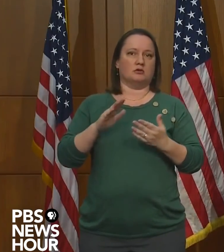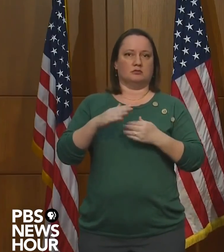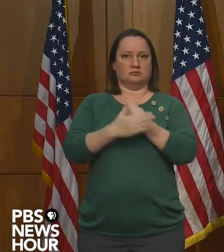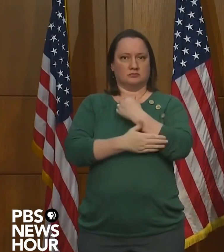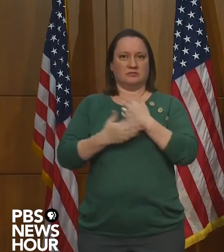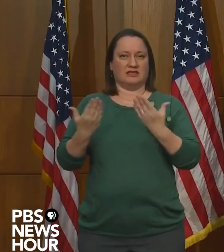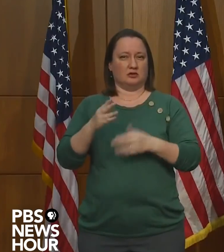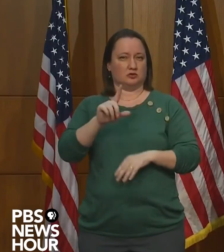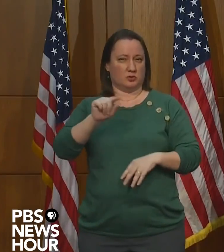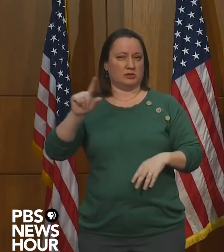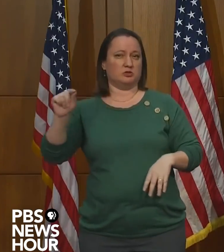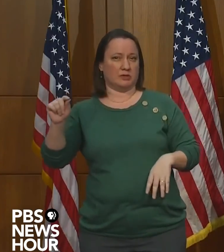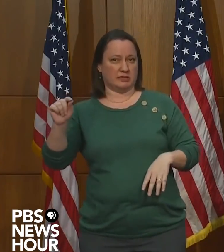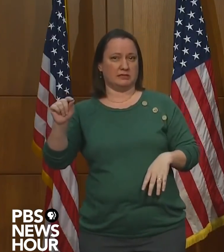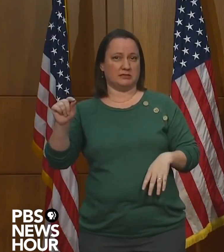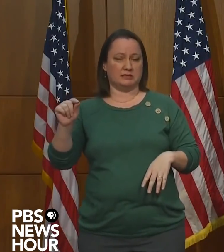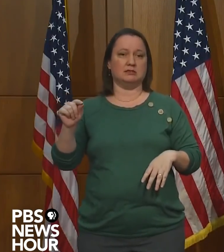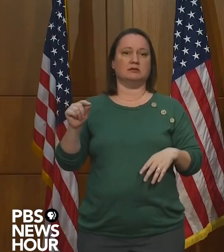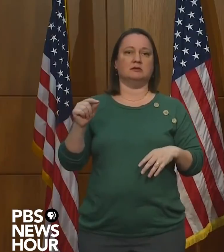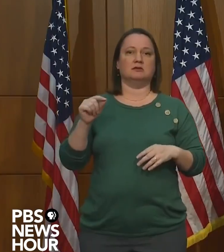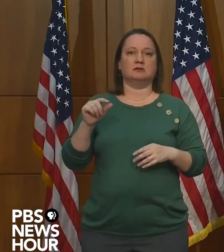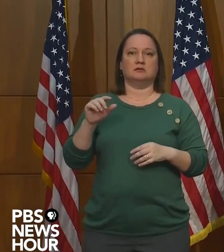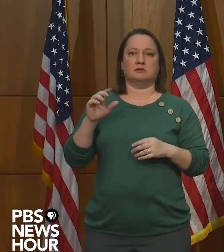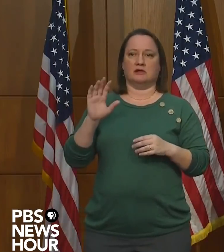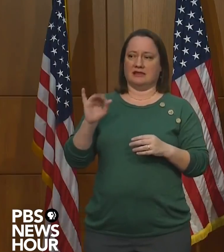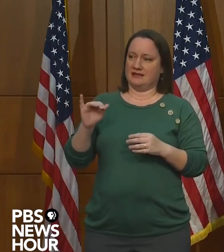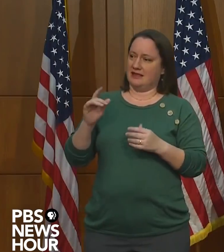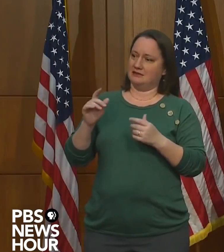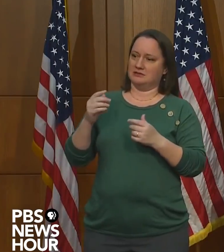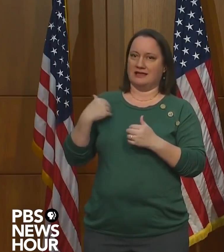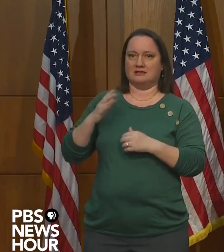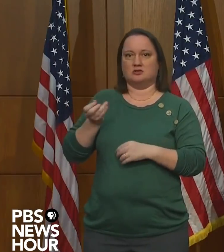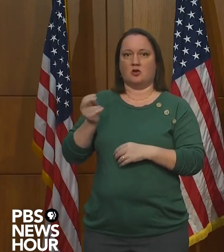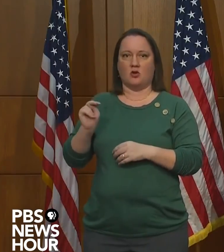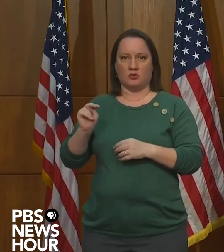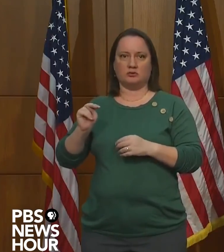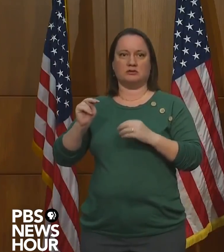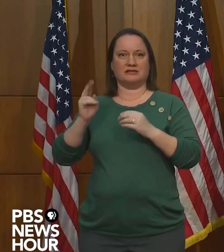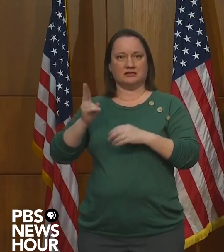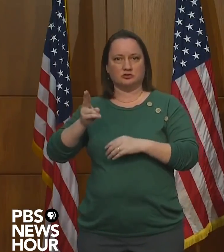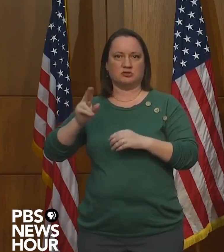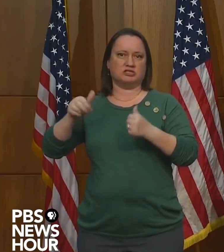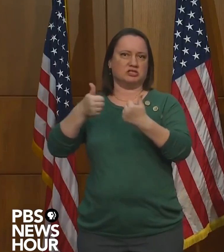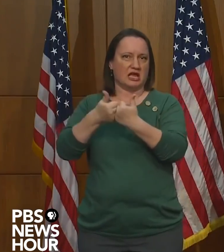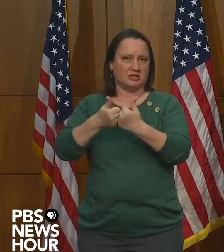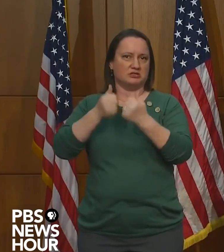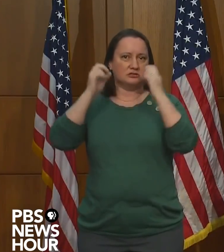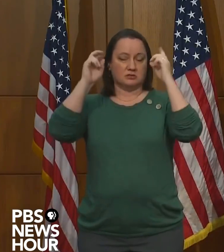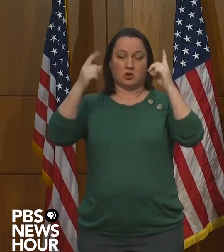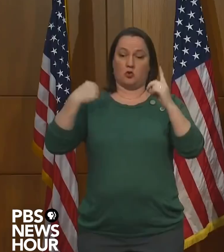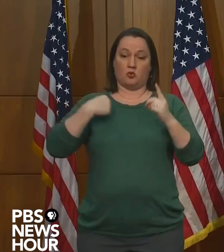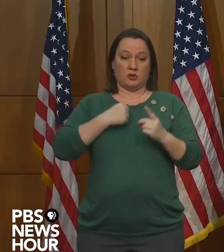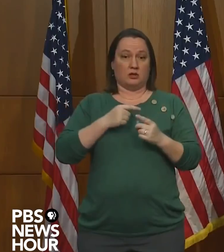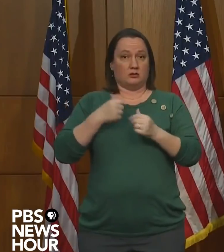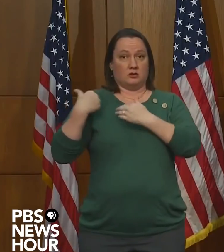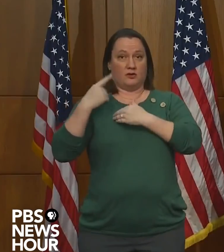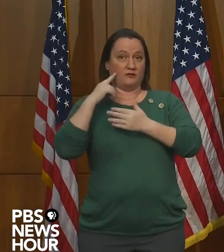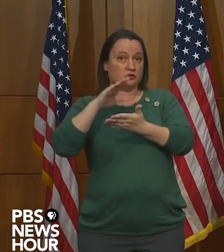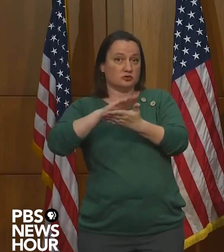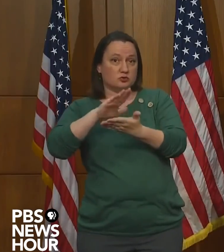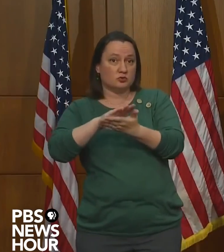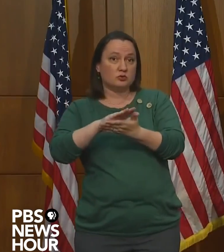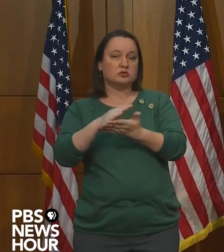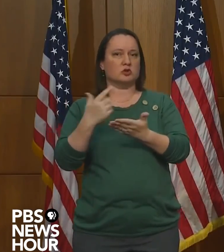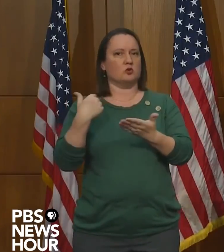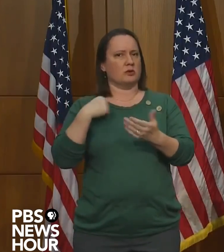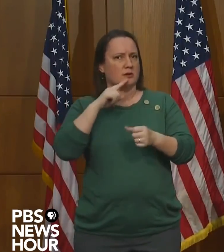a system with its own racist history and present-day challenges. And as the agency responsible for schools, we remain committed to tackling